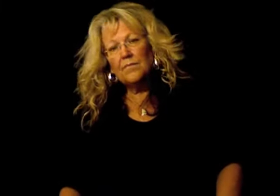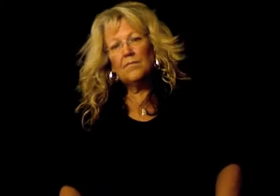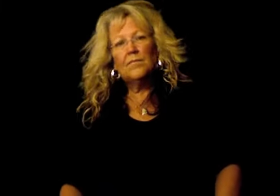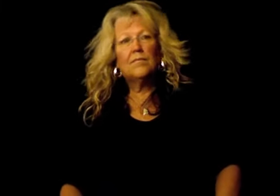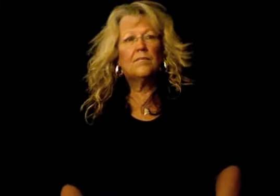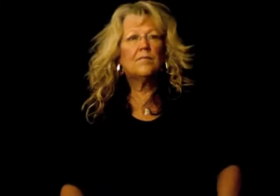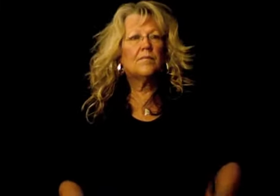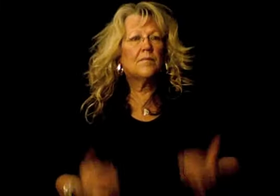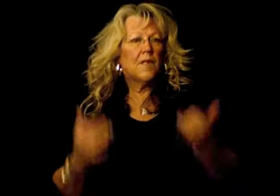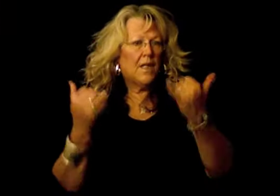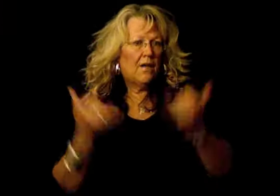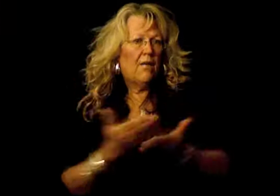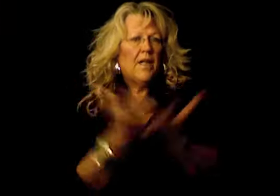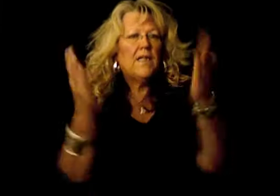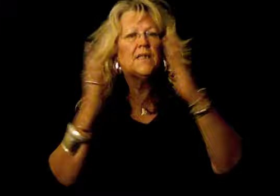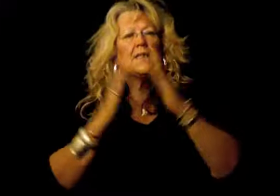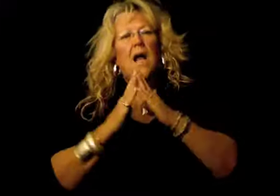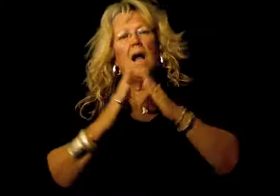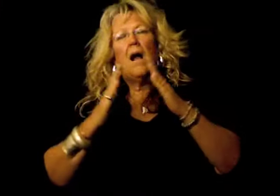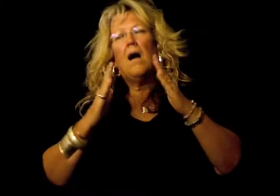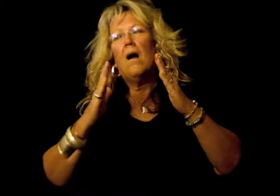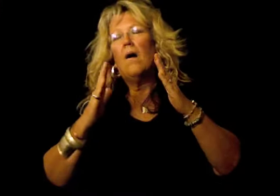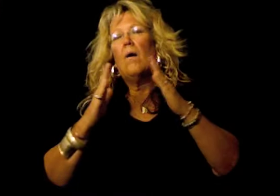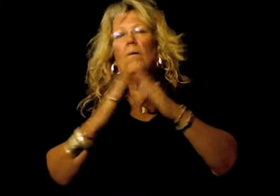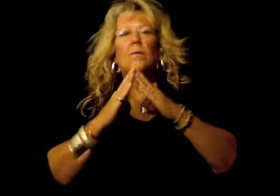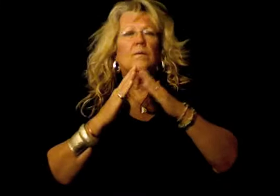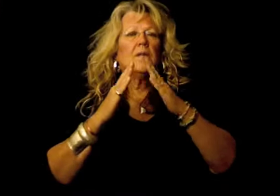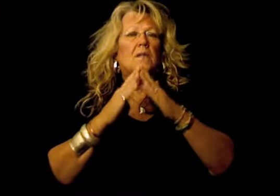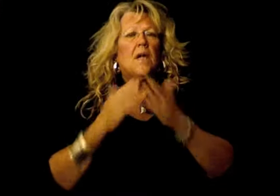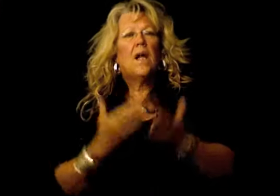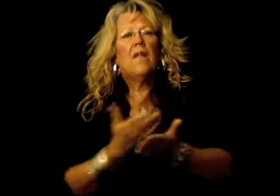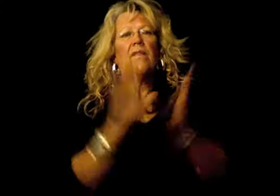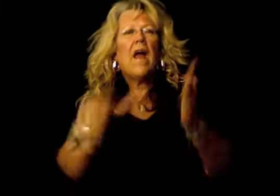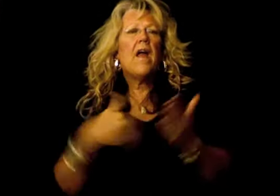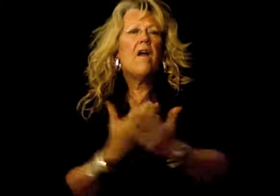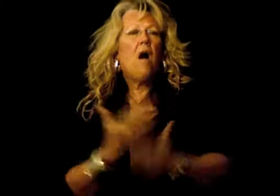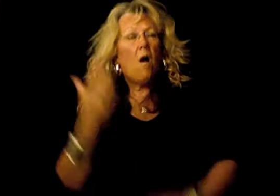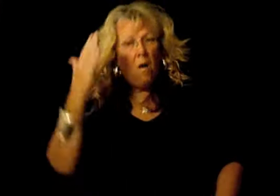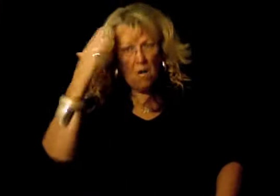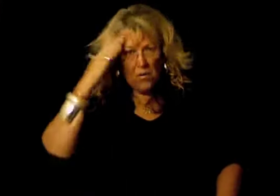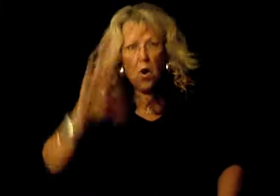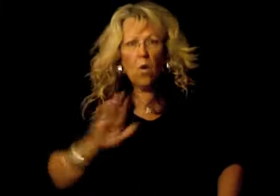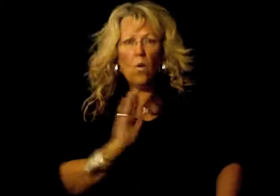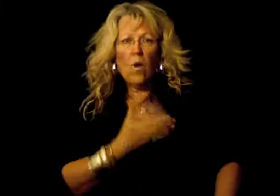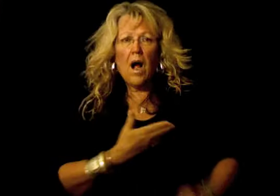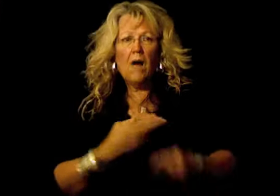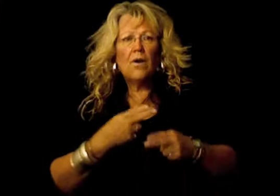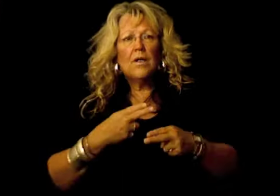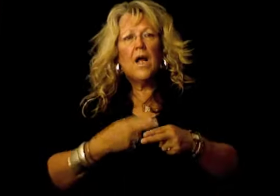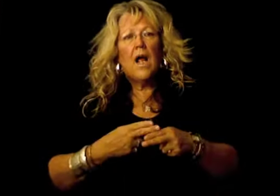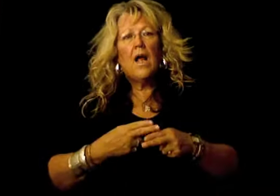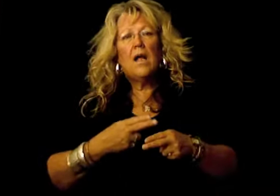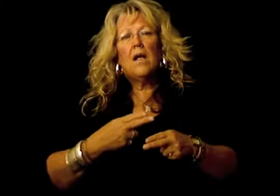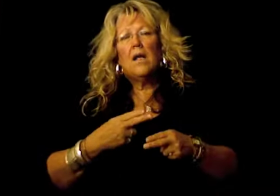Now these towns, they all know our name